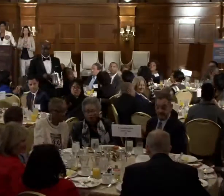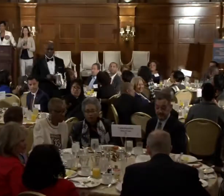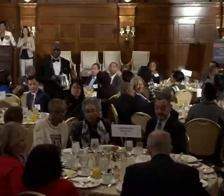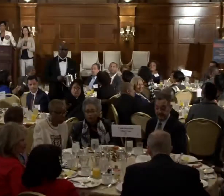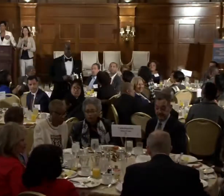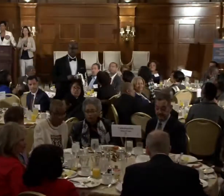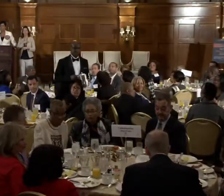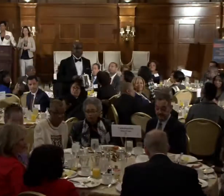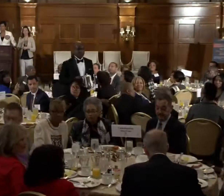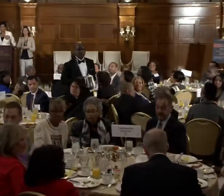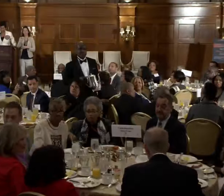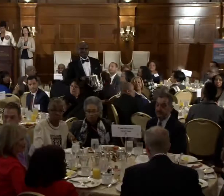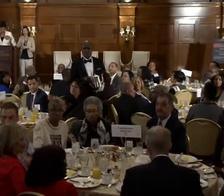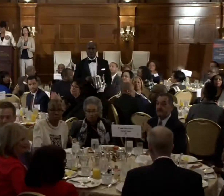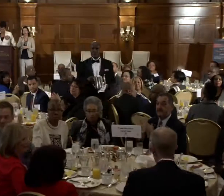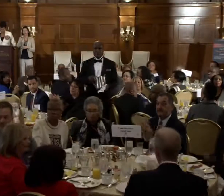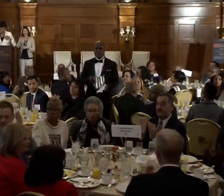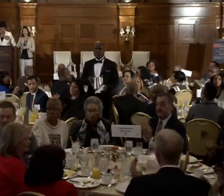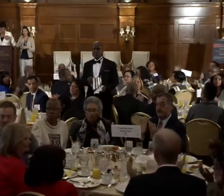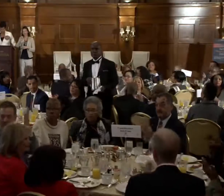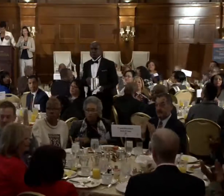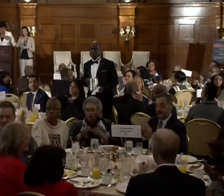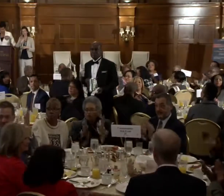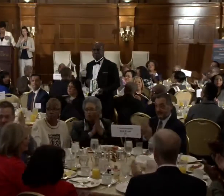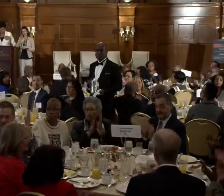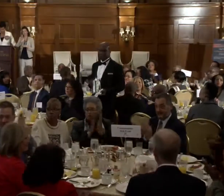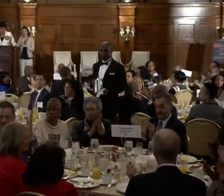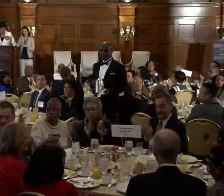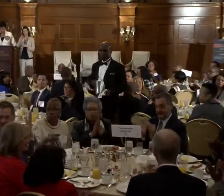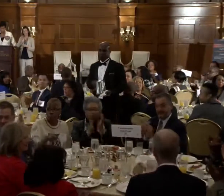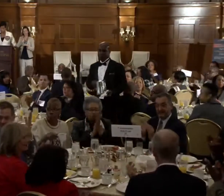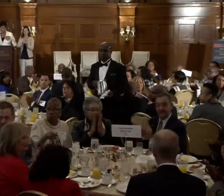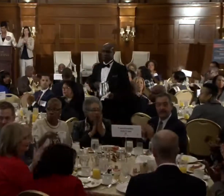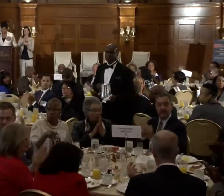Councilmember Alyssa Silverman at large. Give her a round of applause.